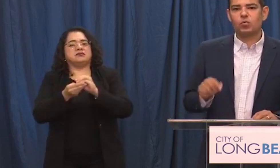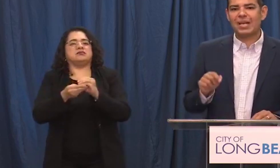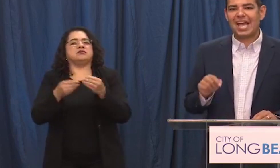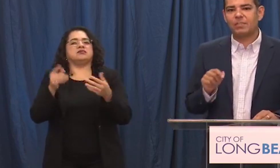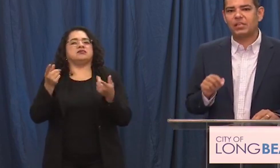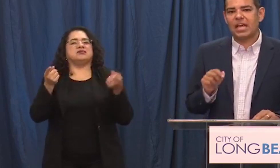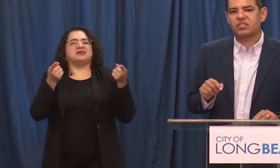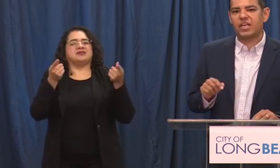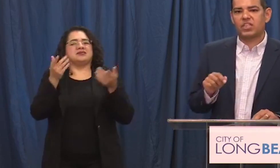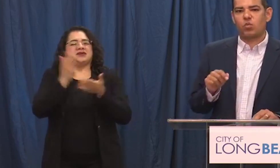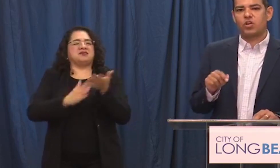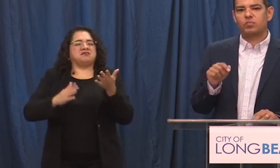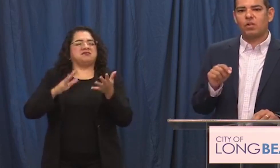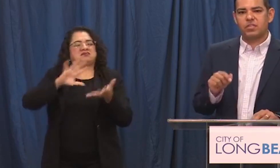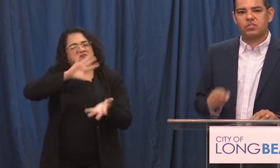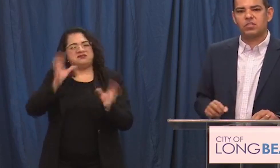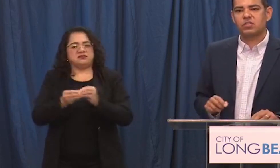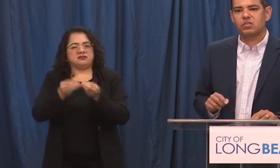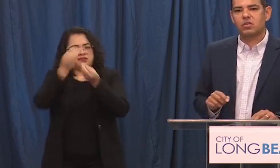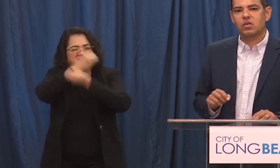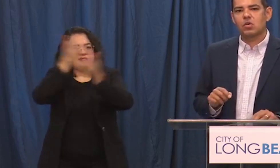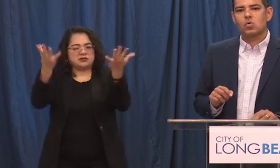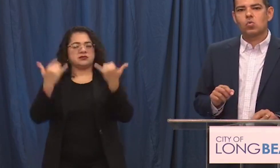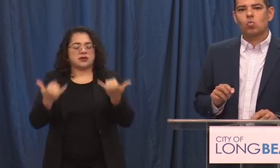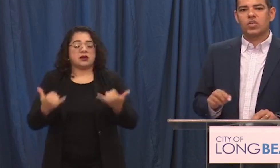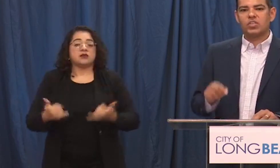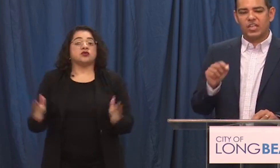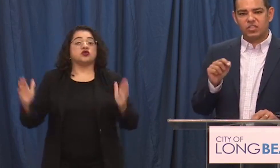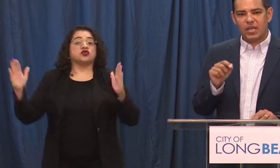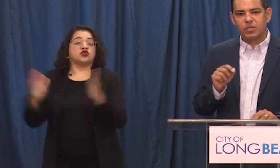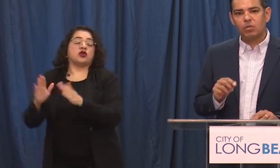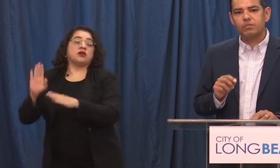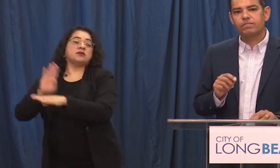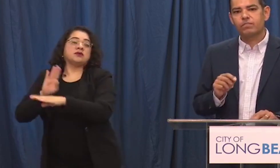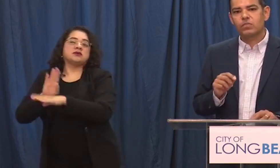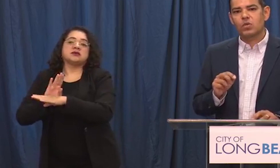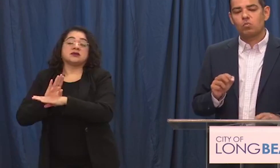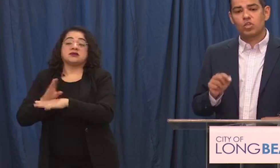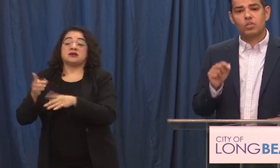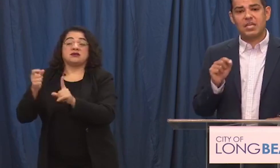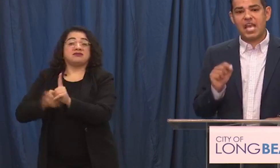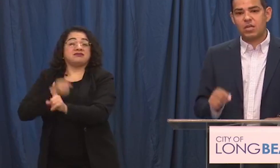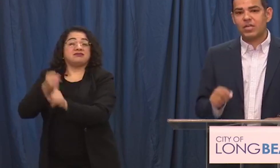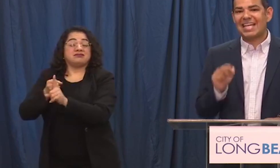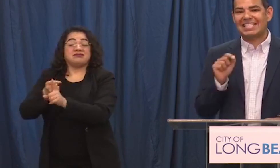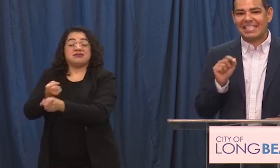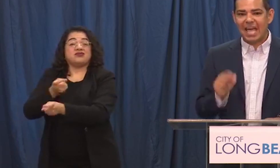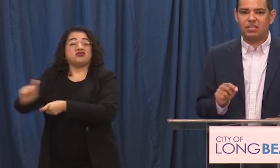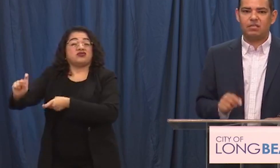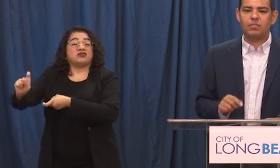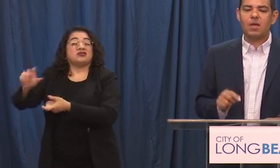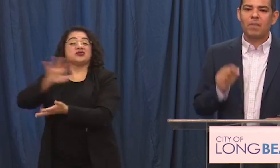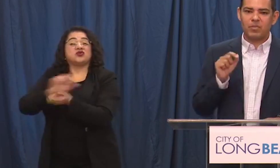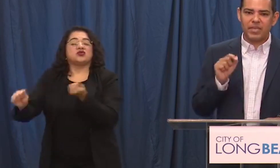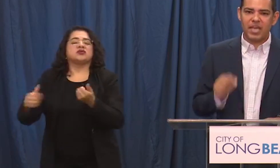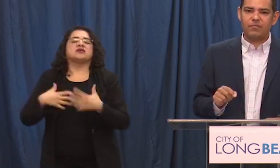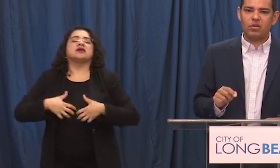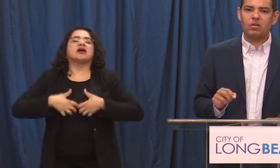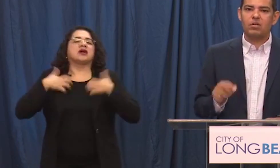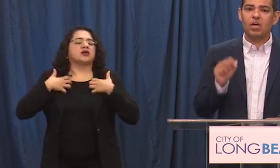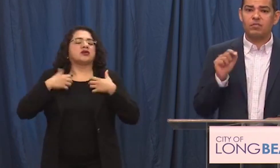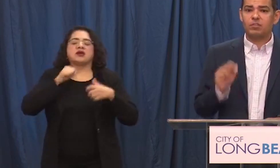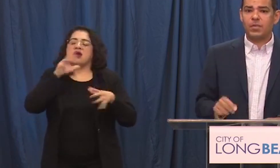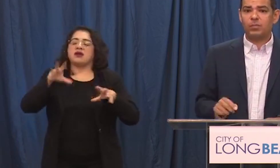First is what happened last night to our small businesses was unacceptable we should be angry and saddened by the